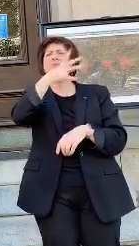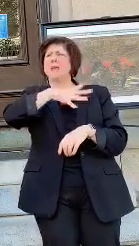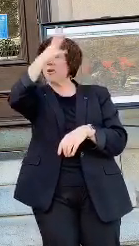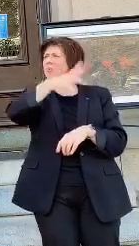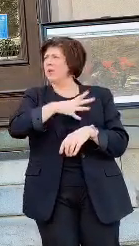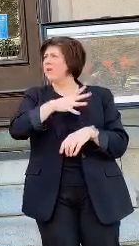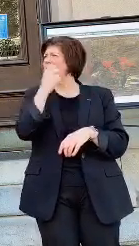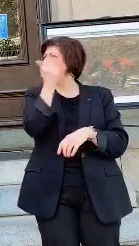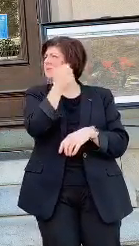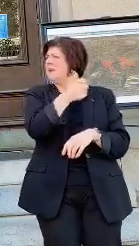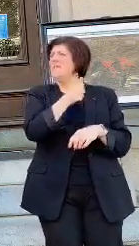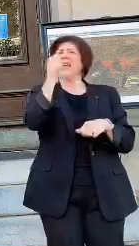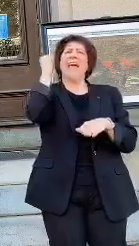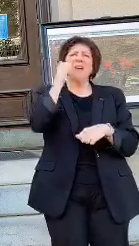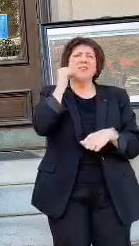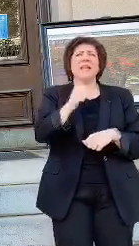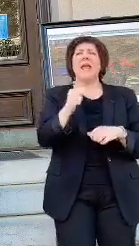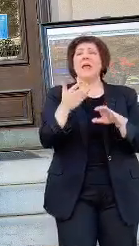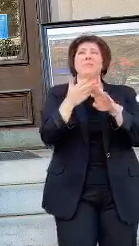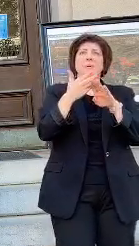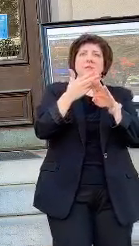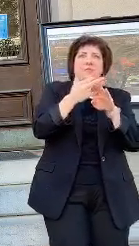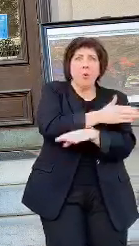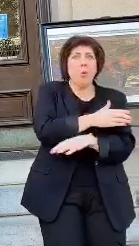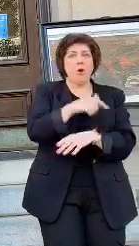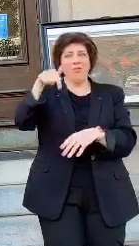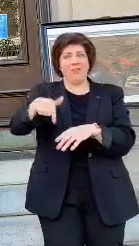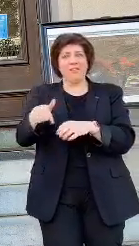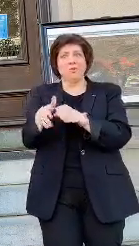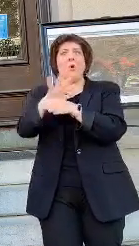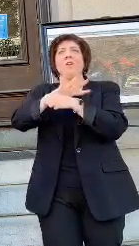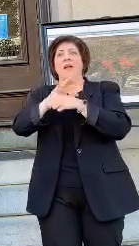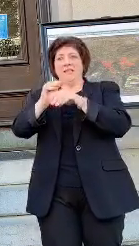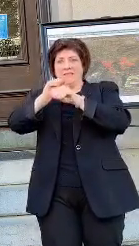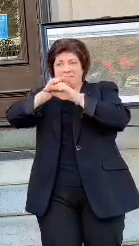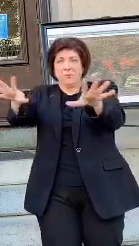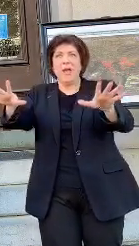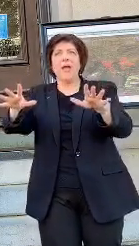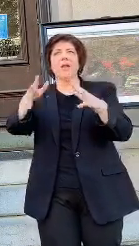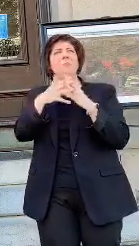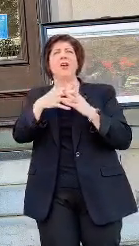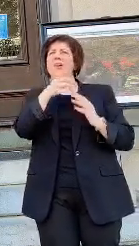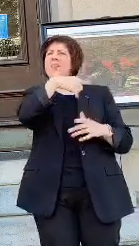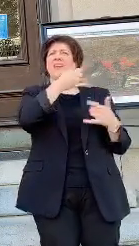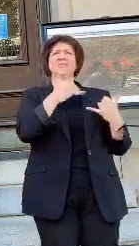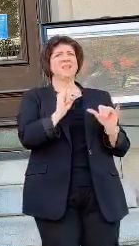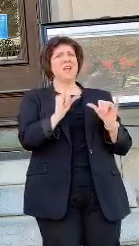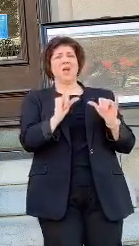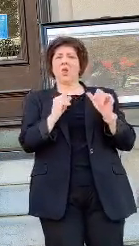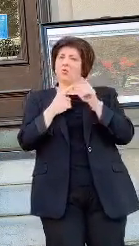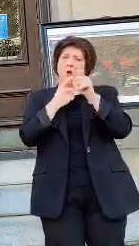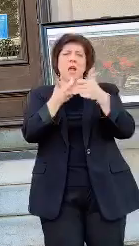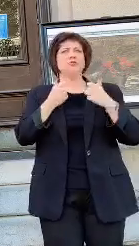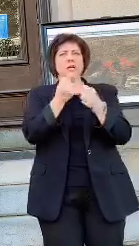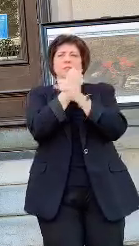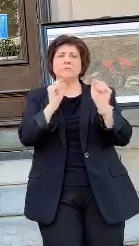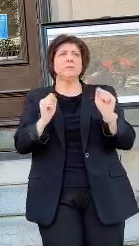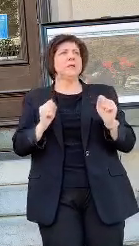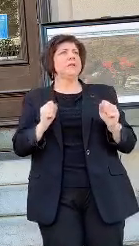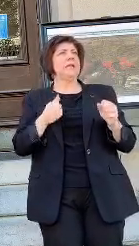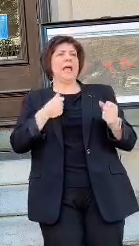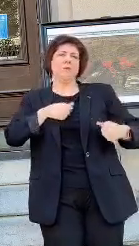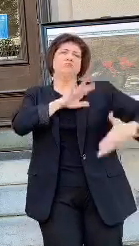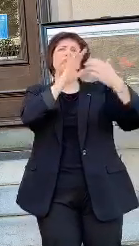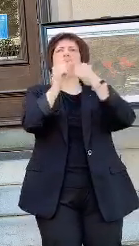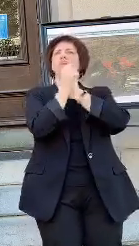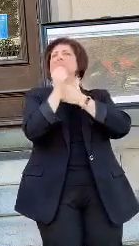very frankly, every single day before the coronavirus hit America, put their lives on the line. run towards danger. They've been trained well